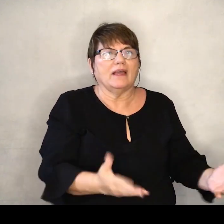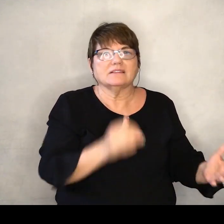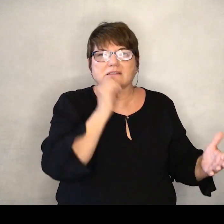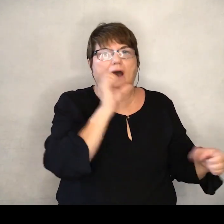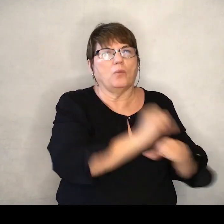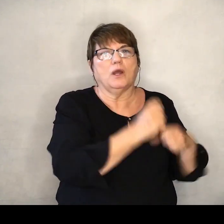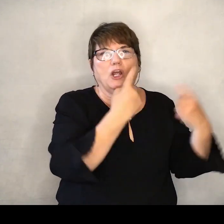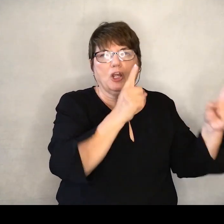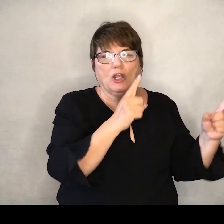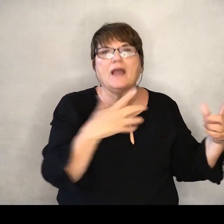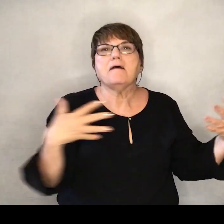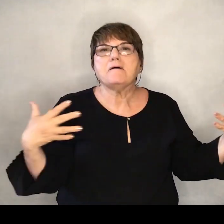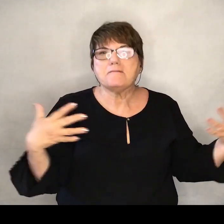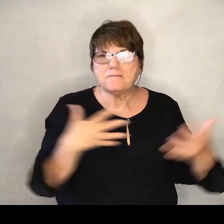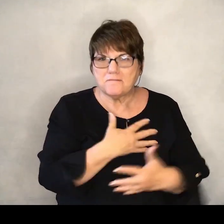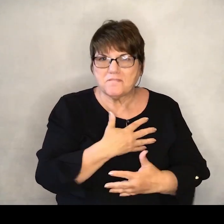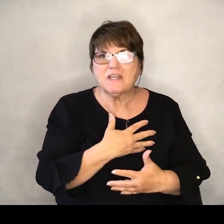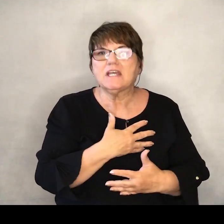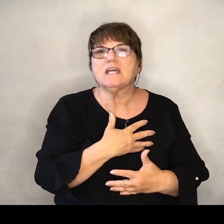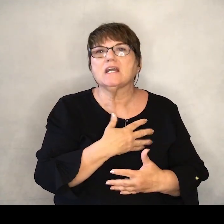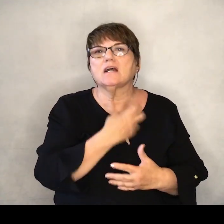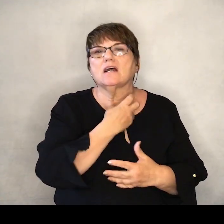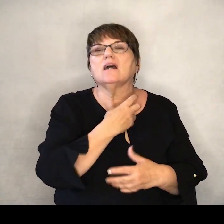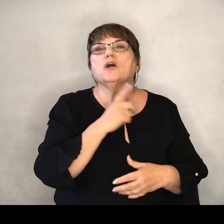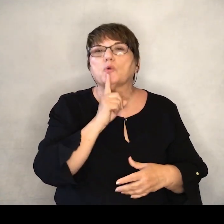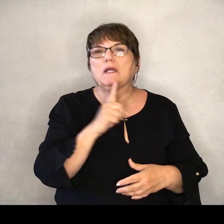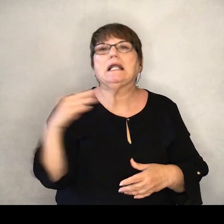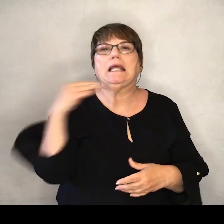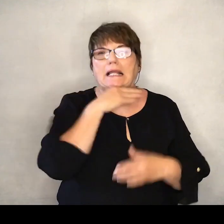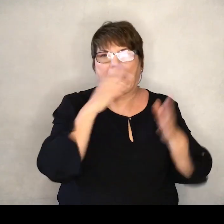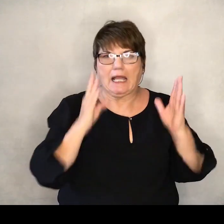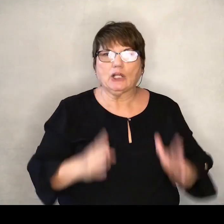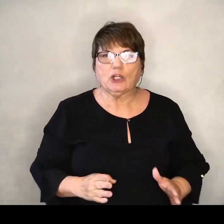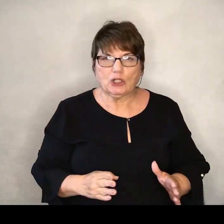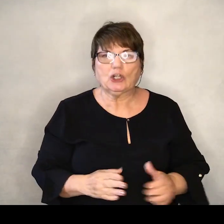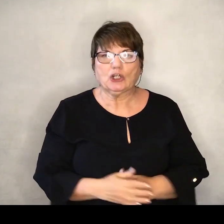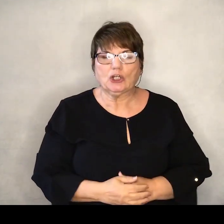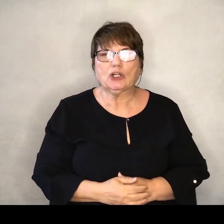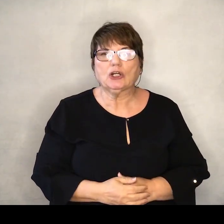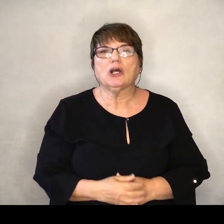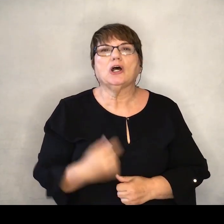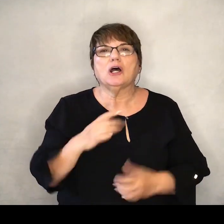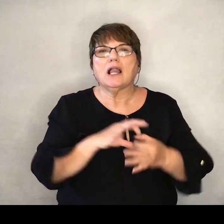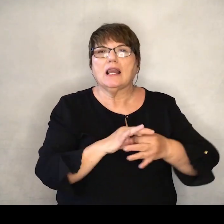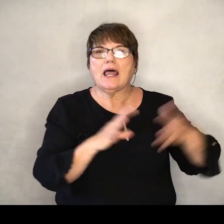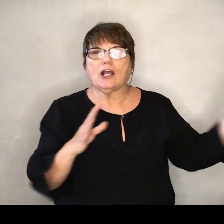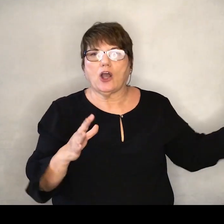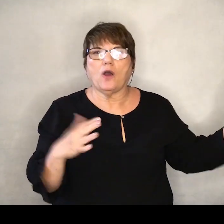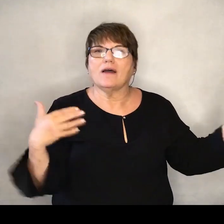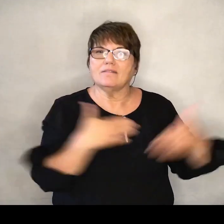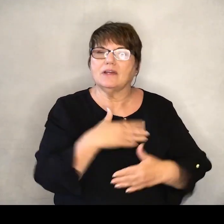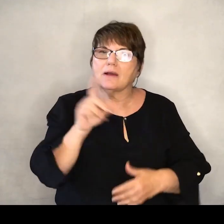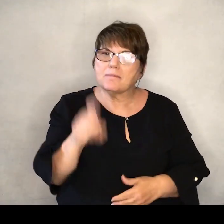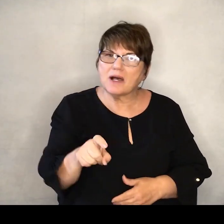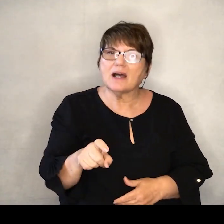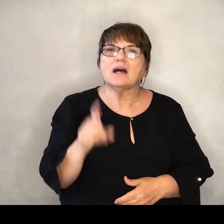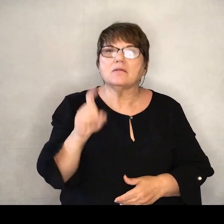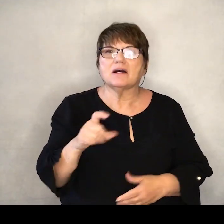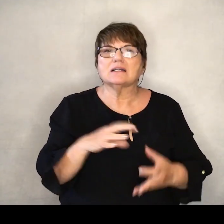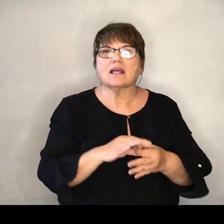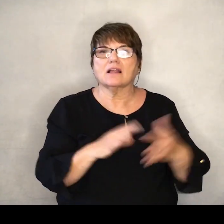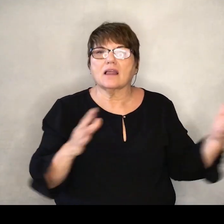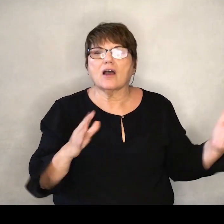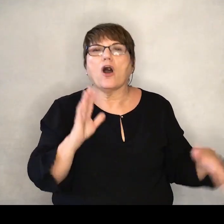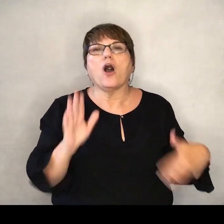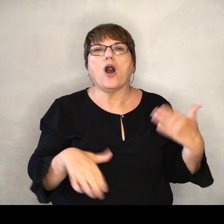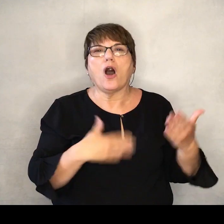Fear is a life-sucking liar. We have to let go of our fears. We have to let go of